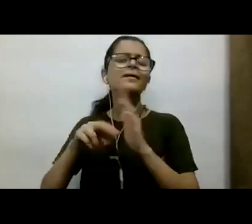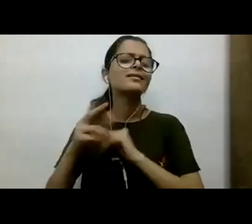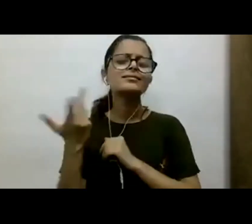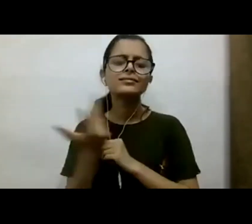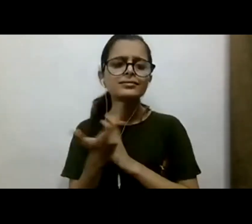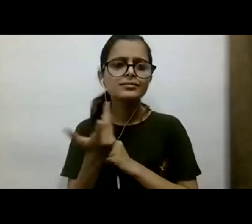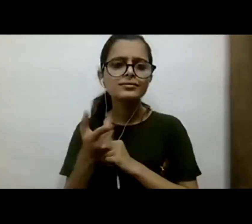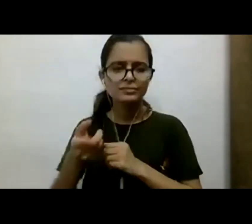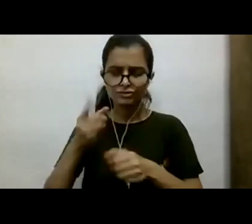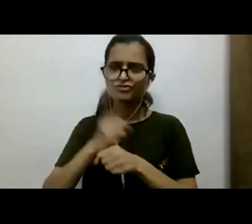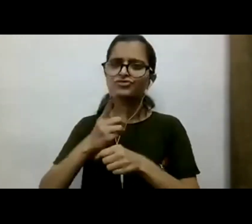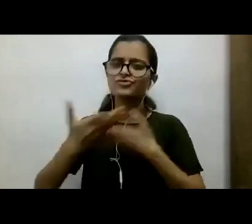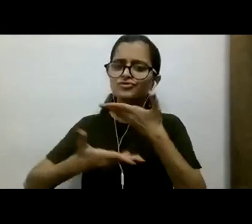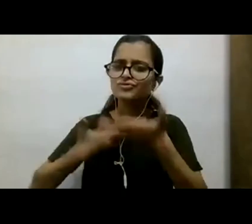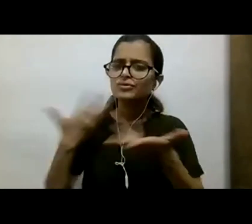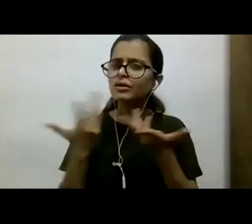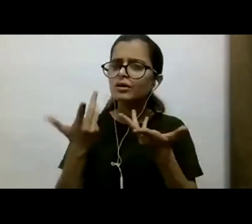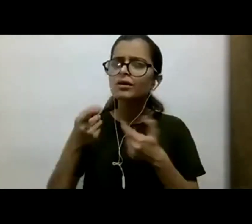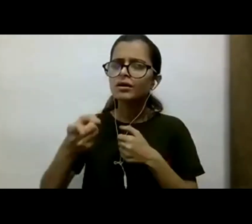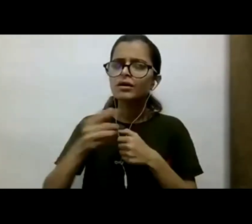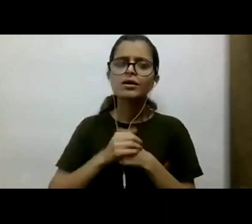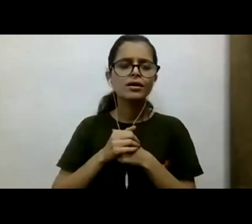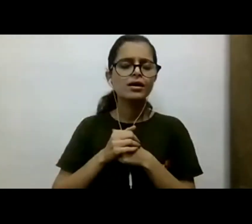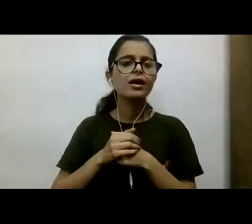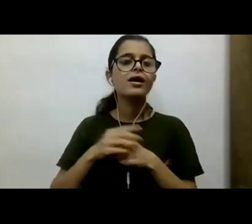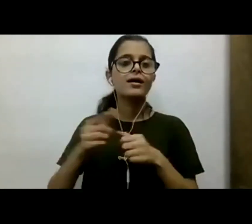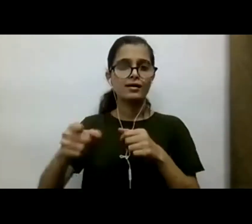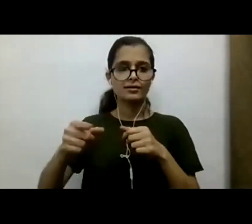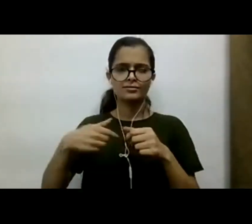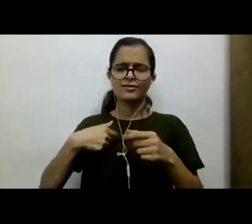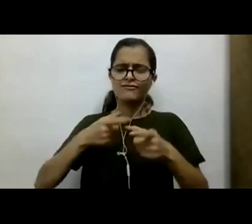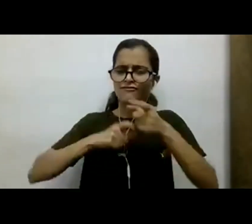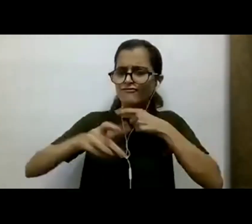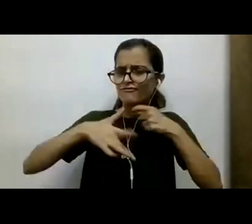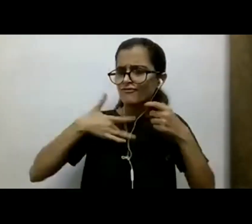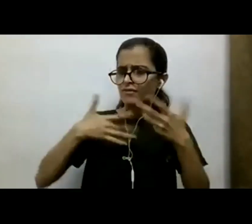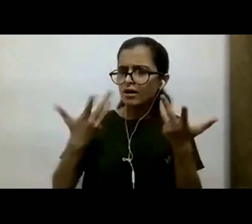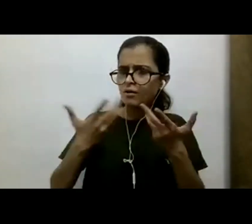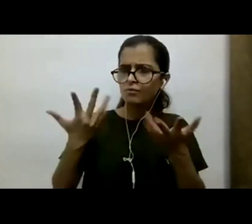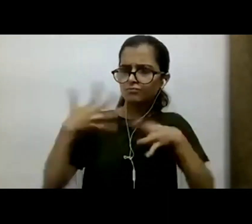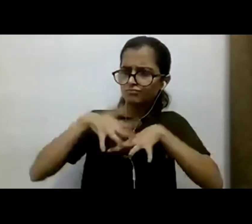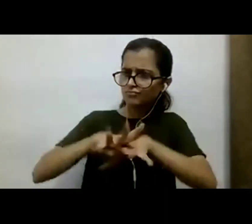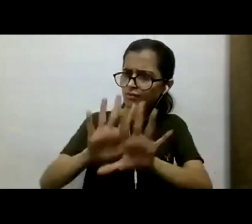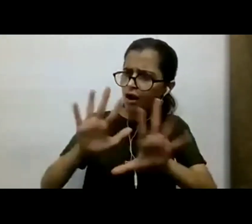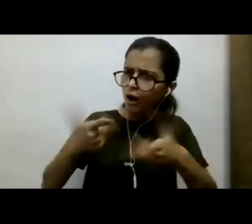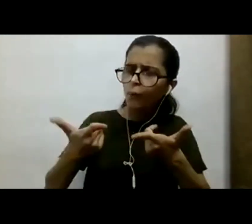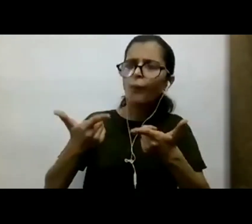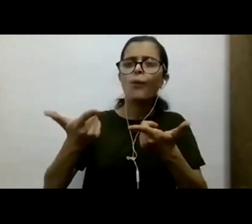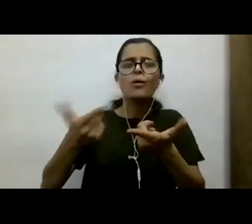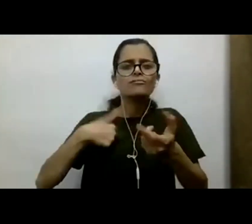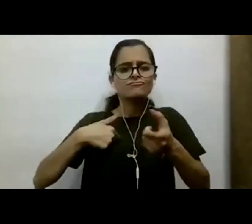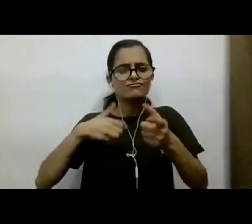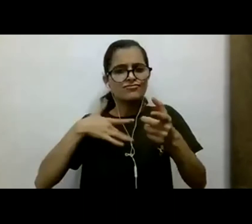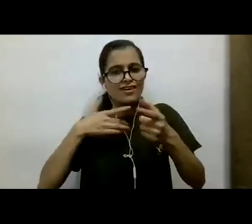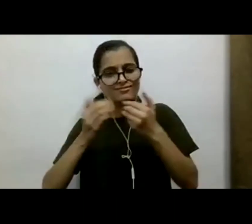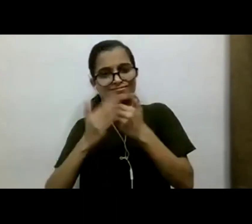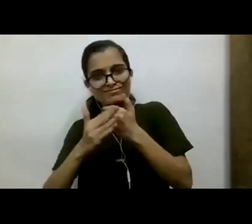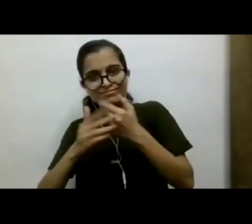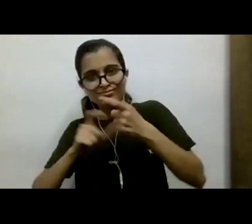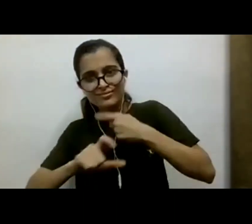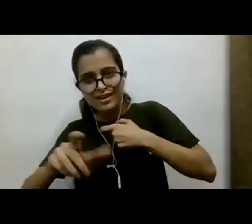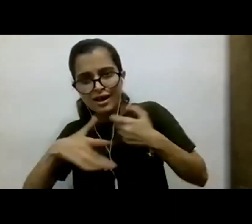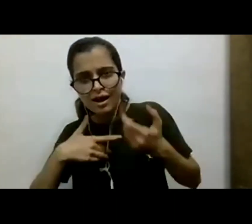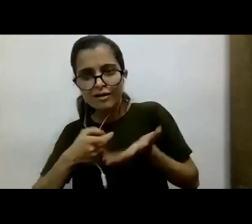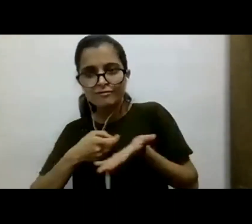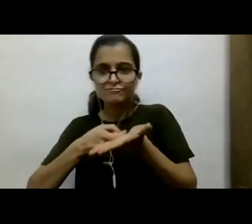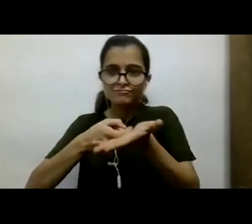us? It said, yes, how can we put empathy? How can we put inclusion? How can we put compassion? How can we put the respect for